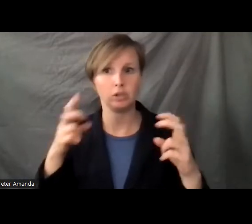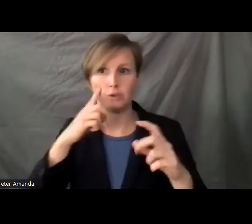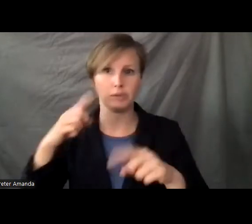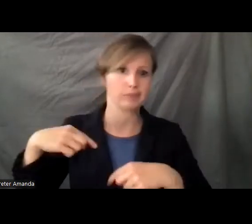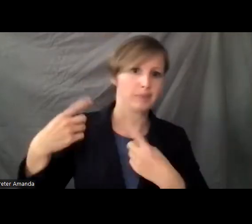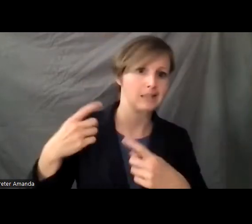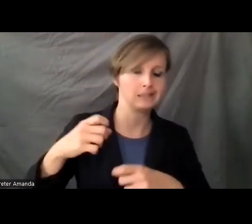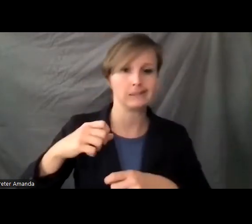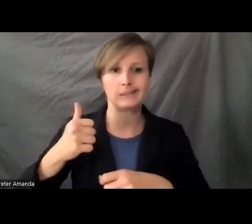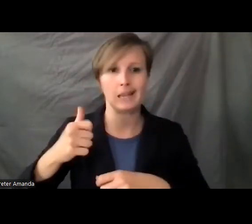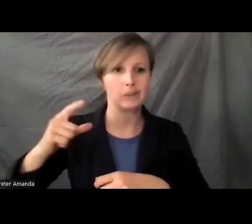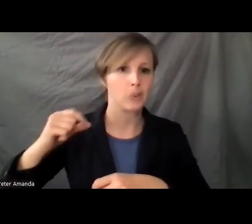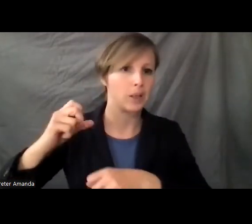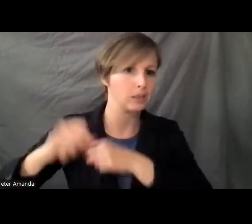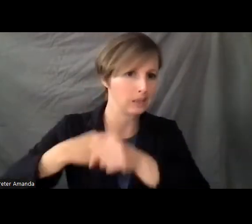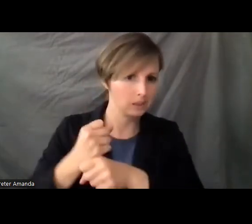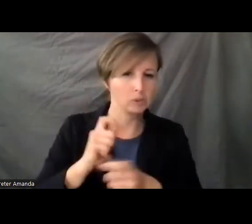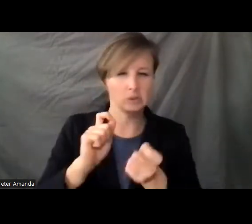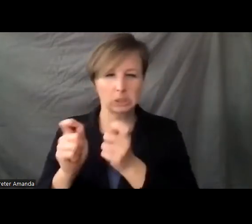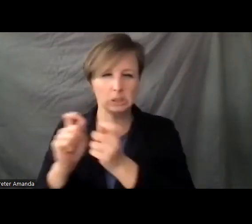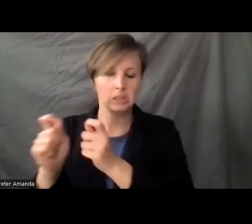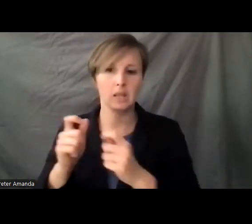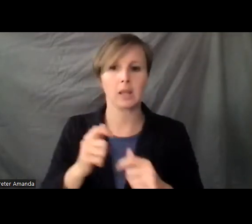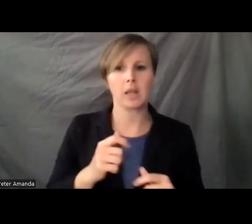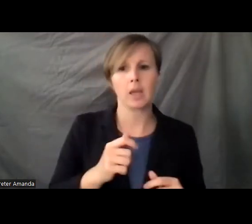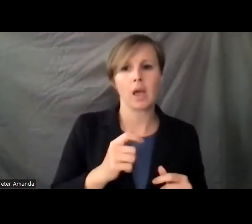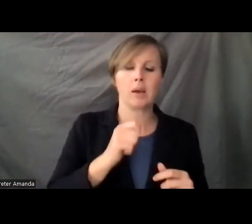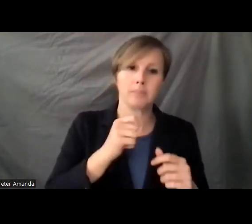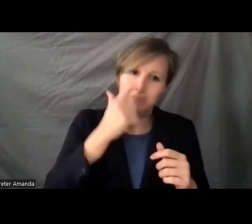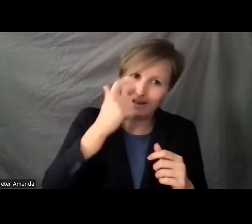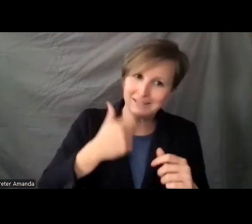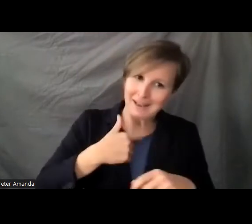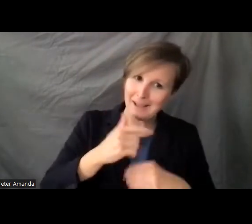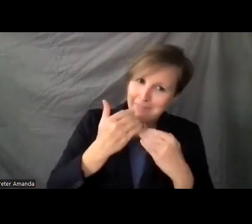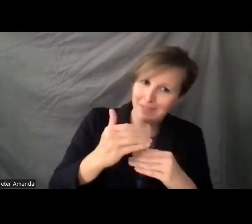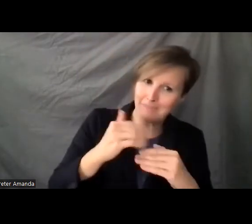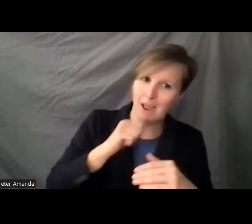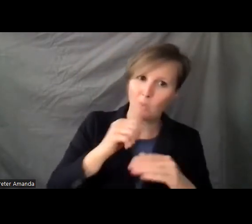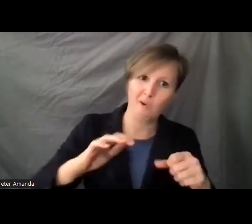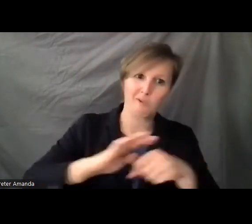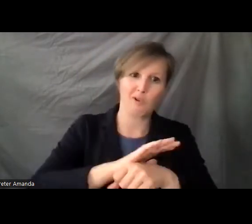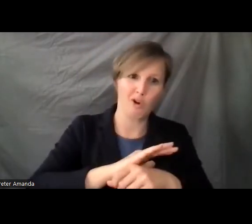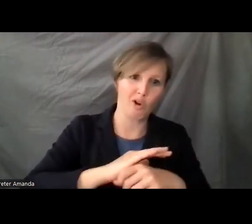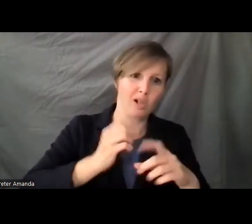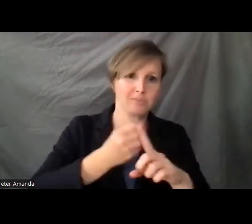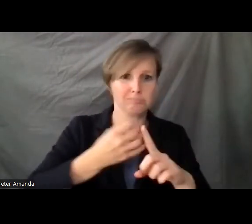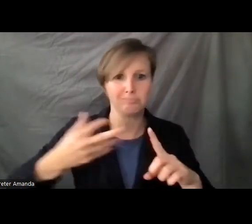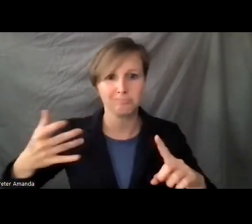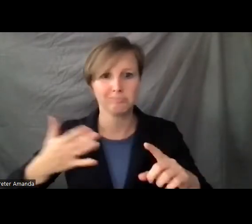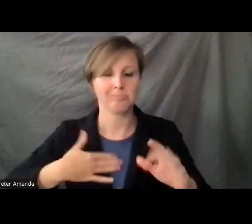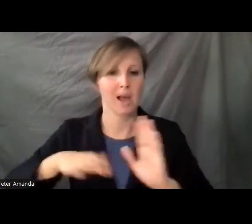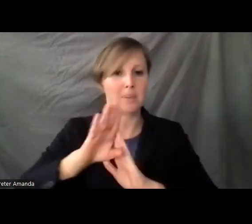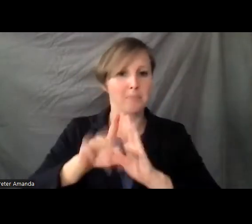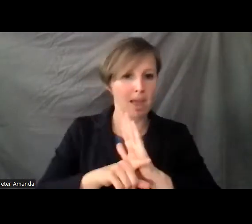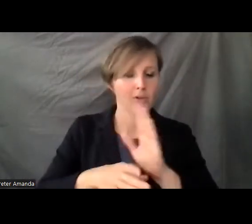to these critical programs. Given limits on my time, I won't go into additional details on my background and career and work in the disability